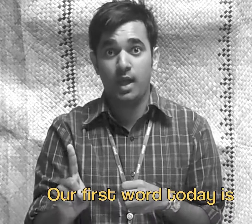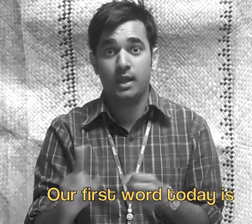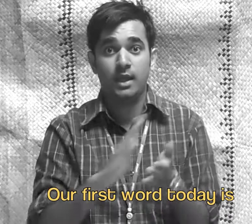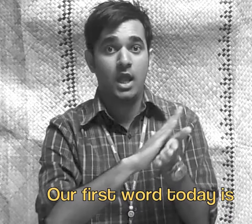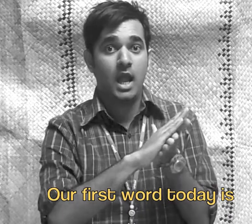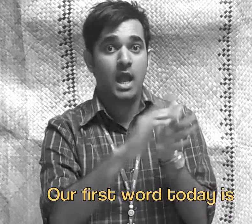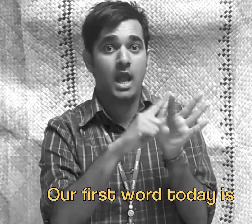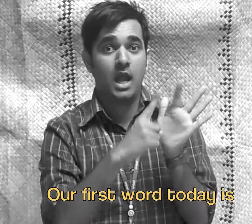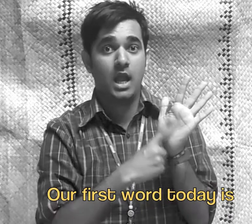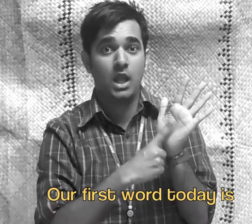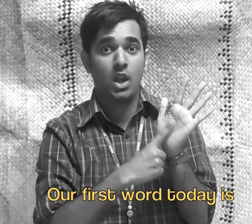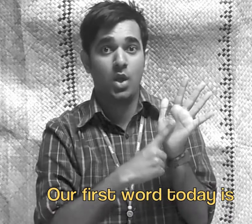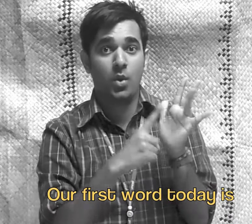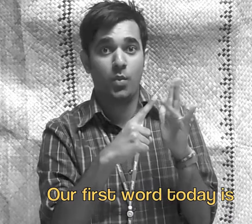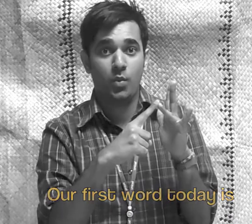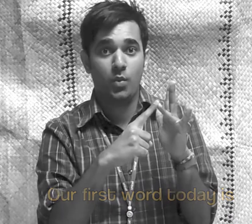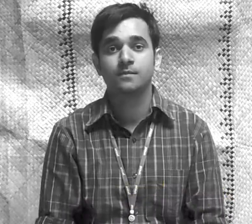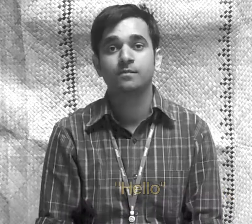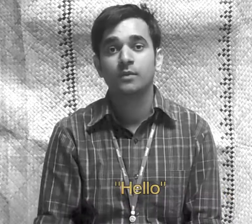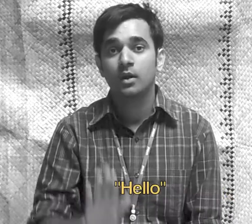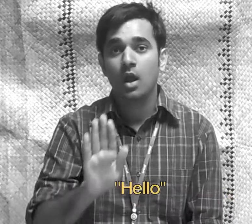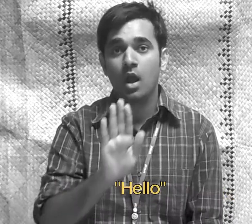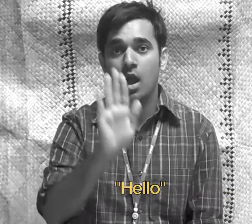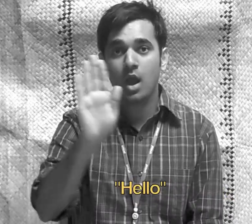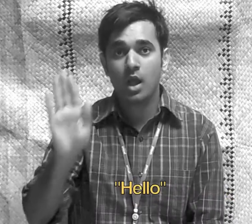is... Hello!